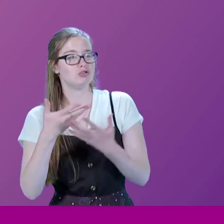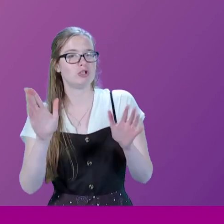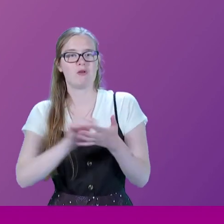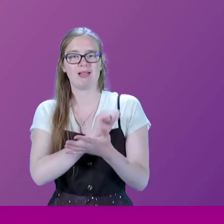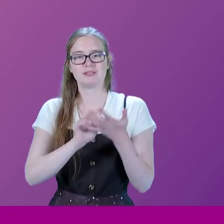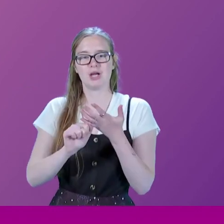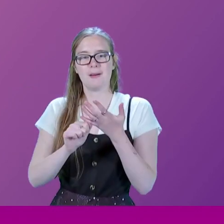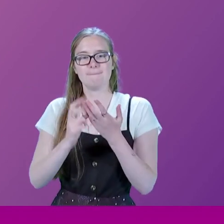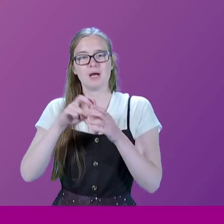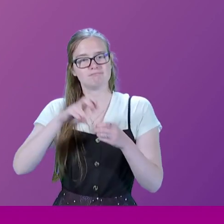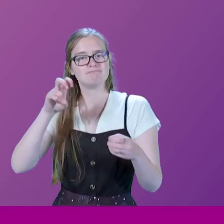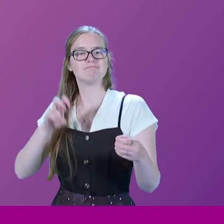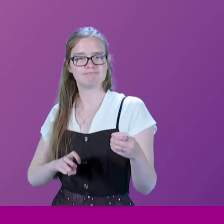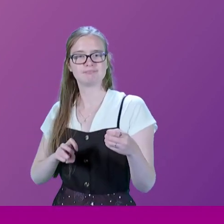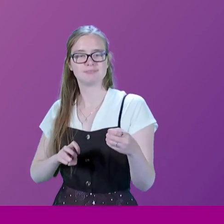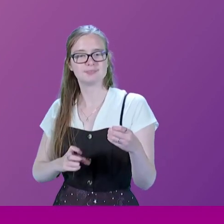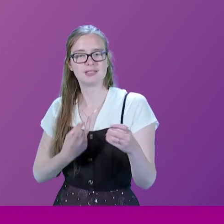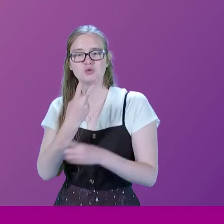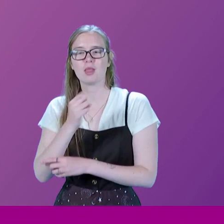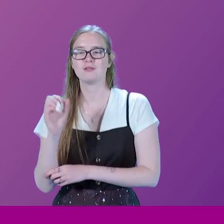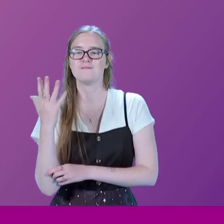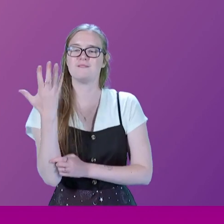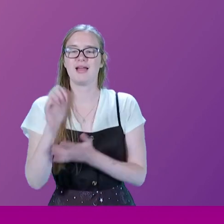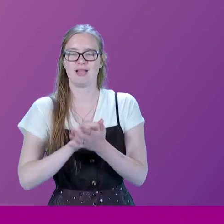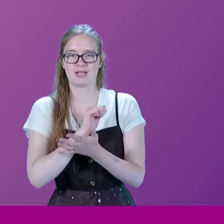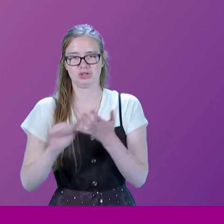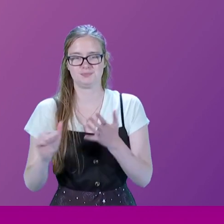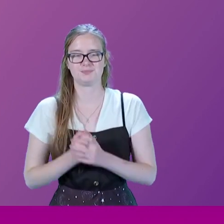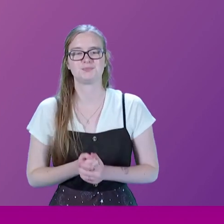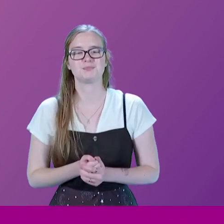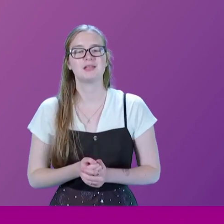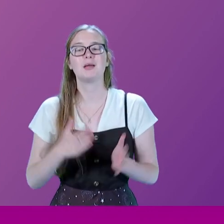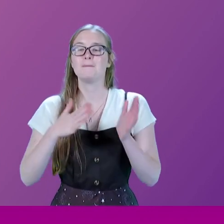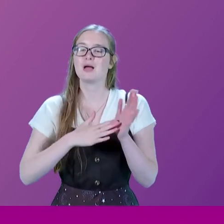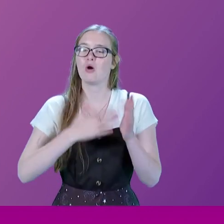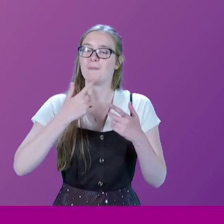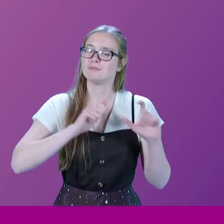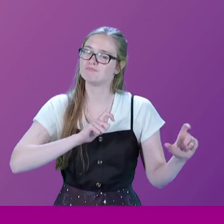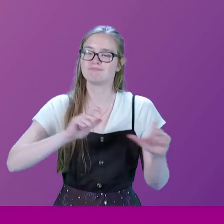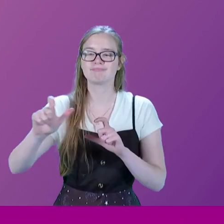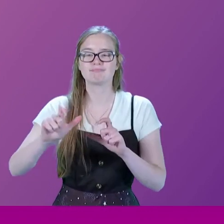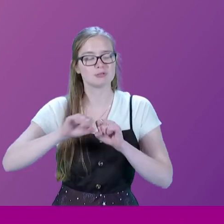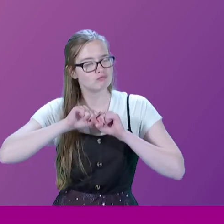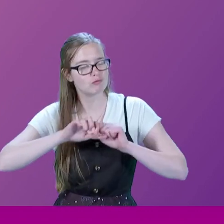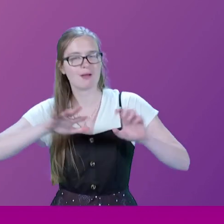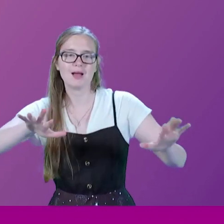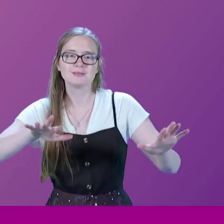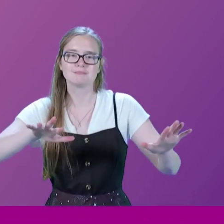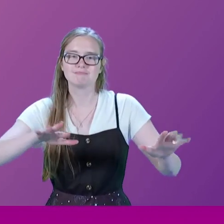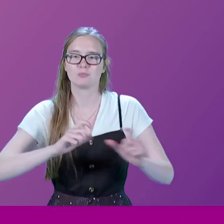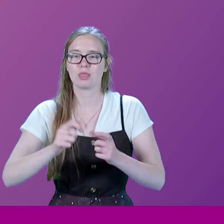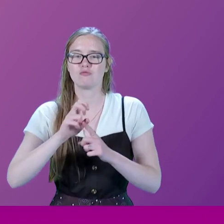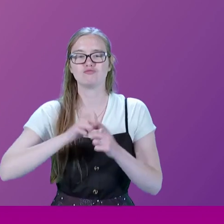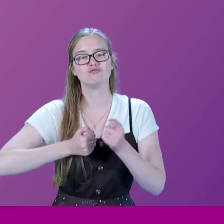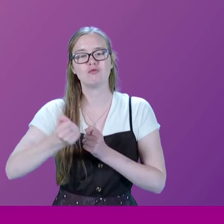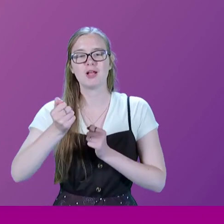but he stood down at the 2005 election. Michael has continued with his prolific broadcasting output with